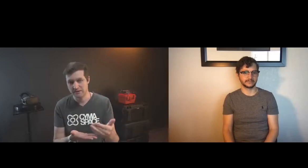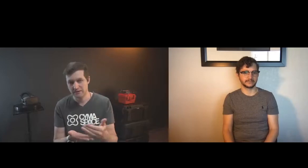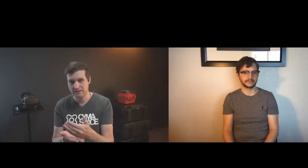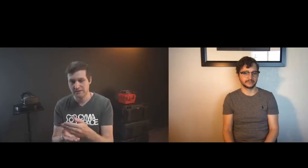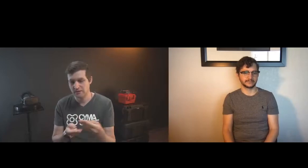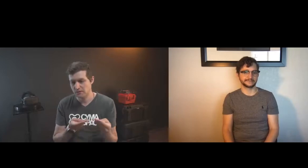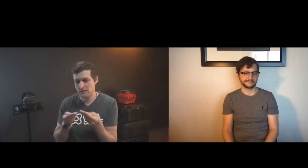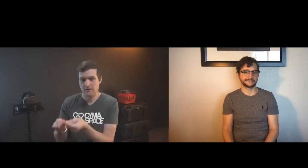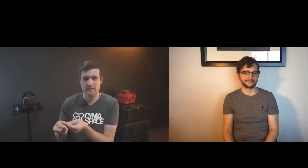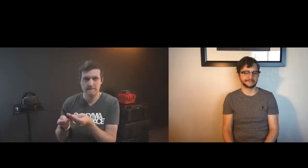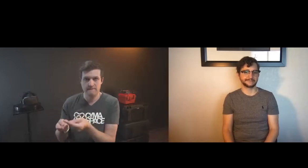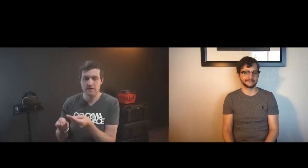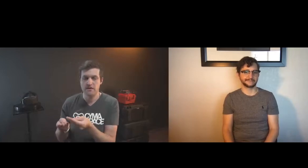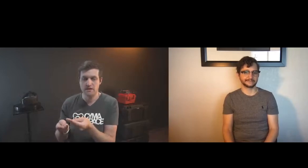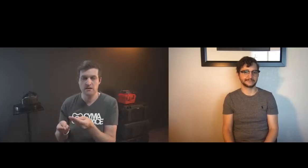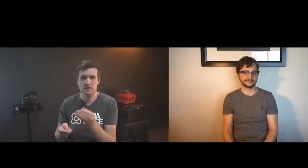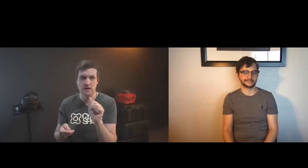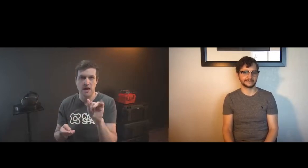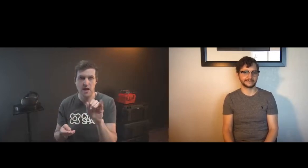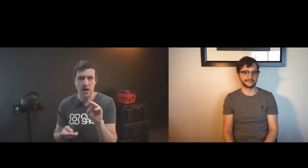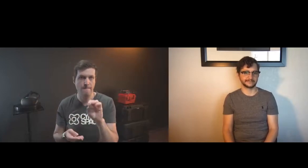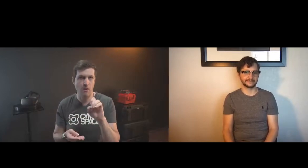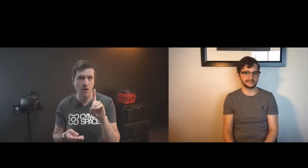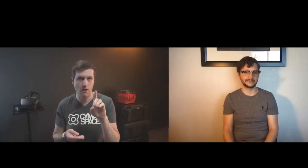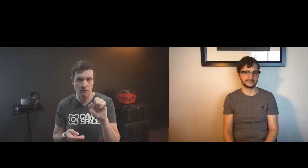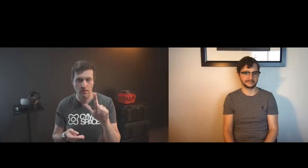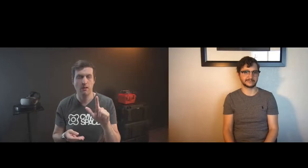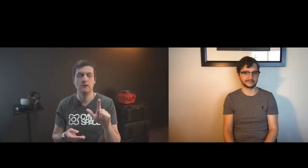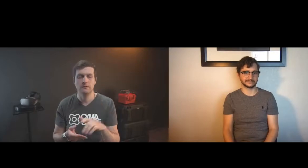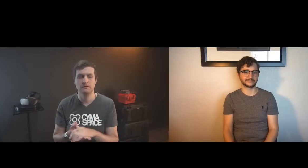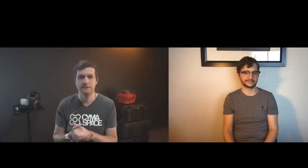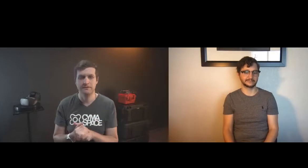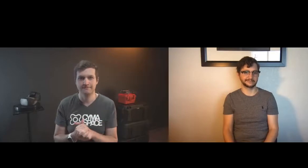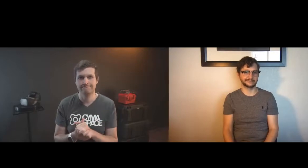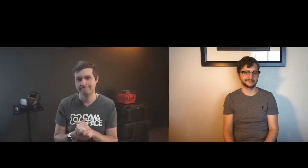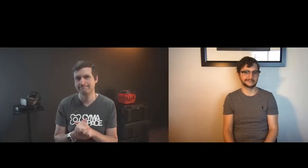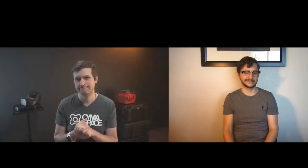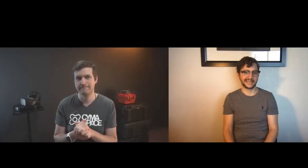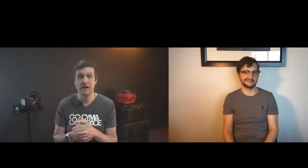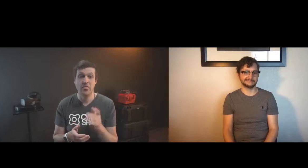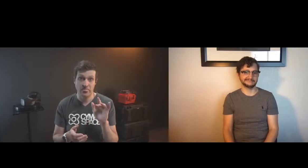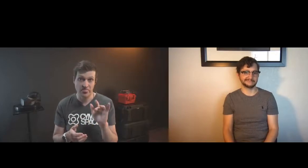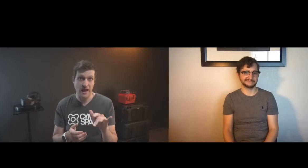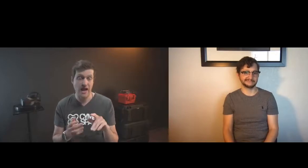have a lot of this data collected and then we're able to feed it into ai models